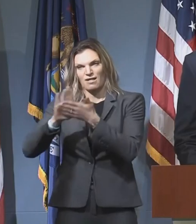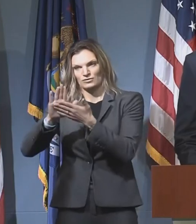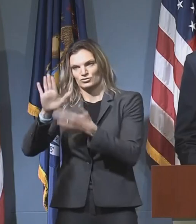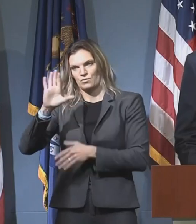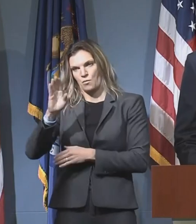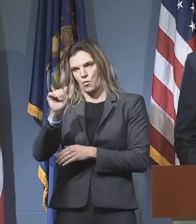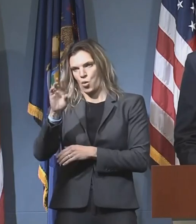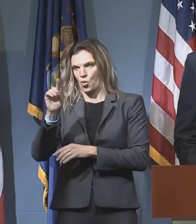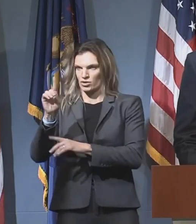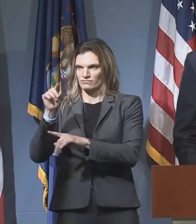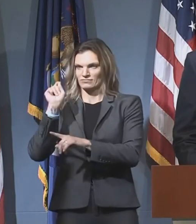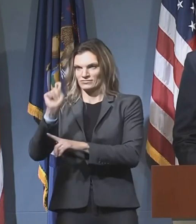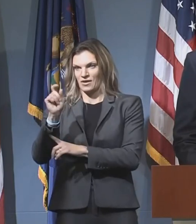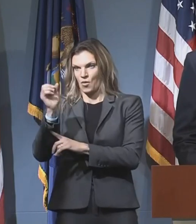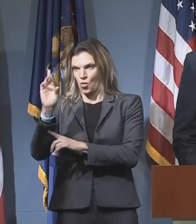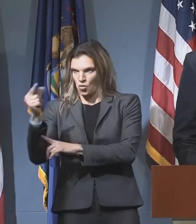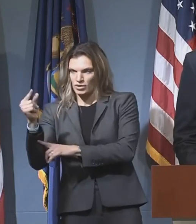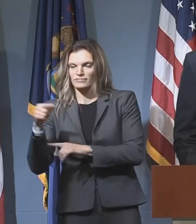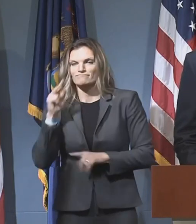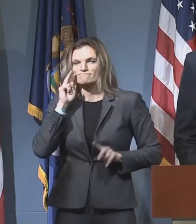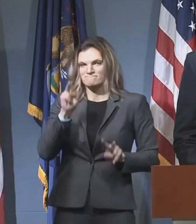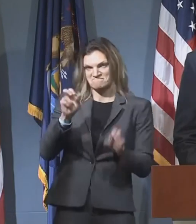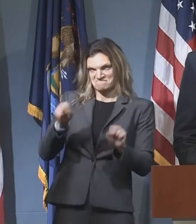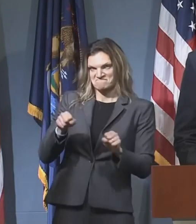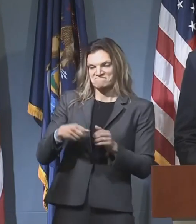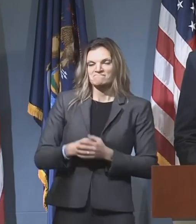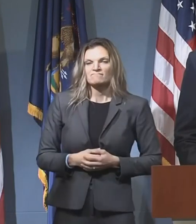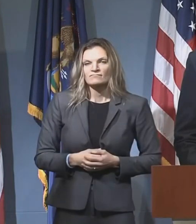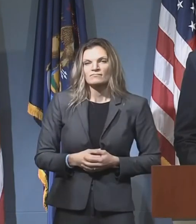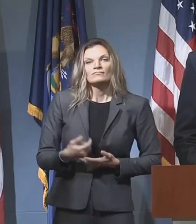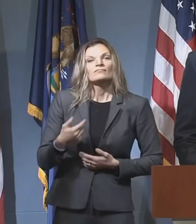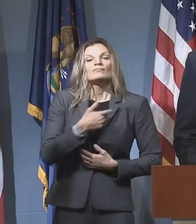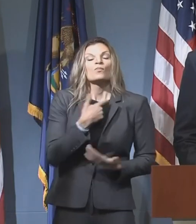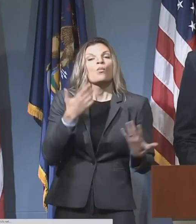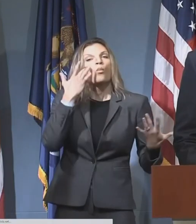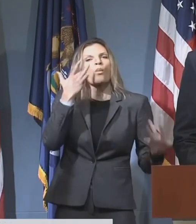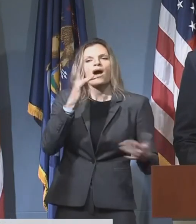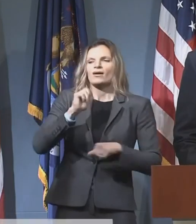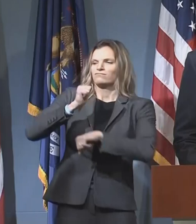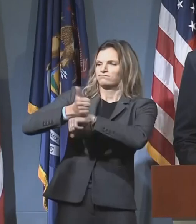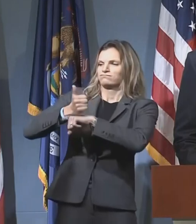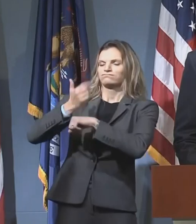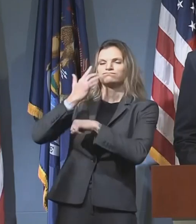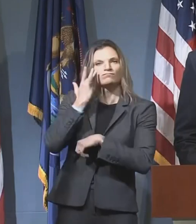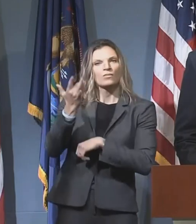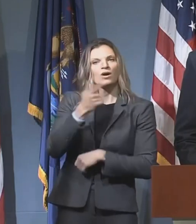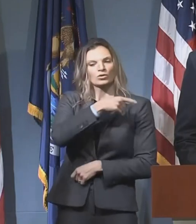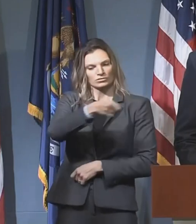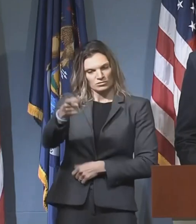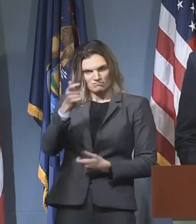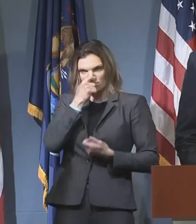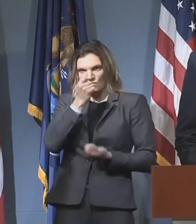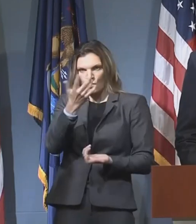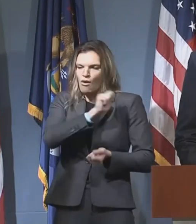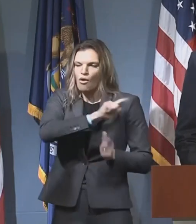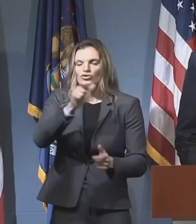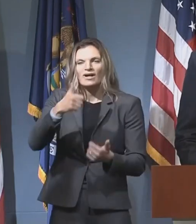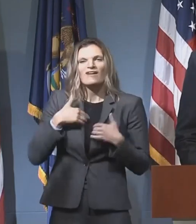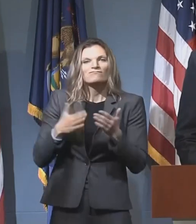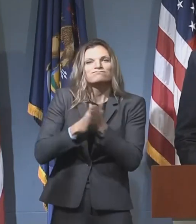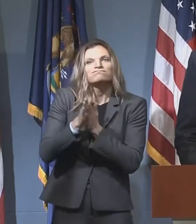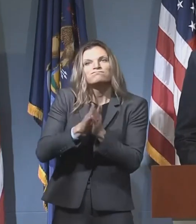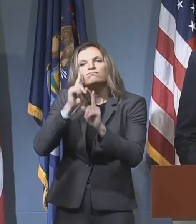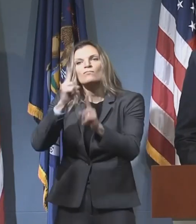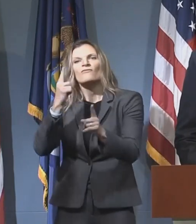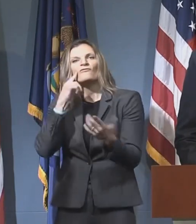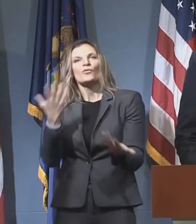.org. We believe that everyone should have access to the skills and career training that they need to have a chance at a good